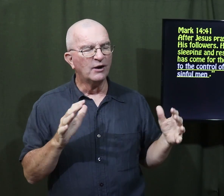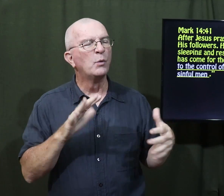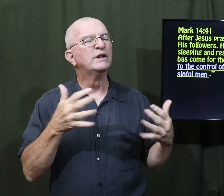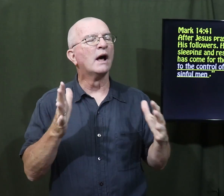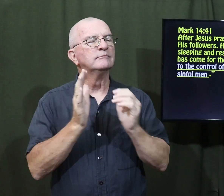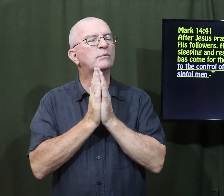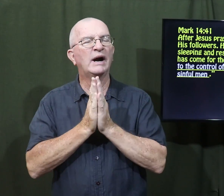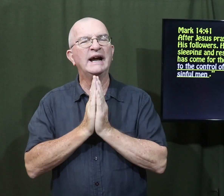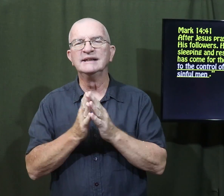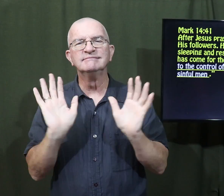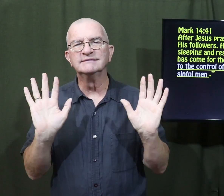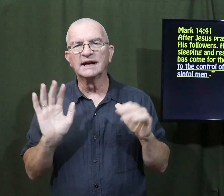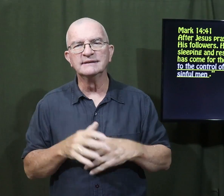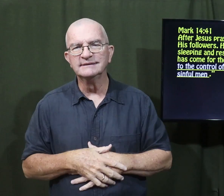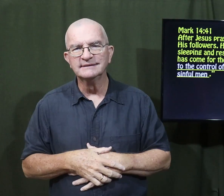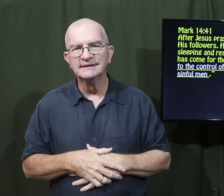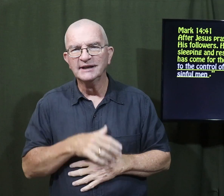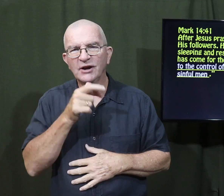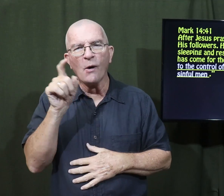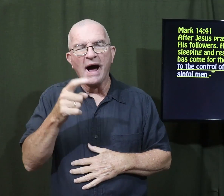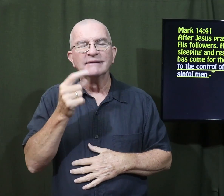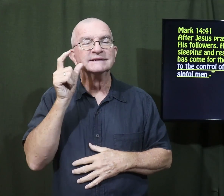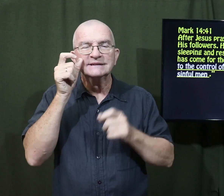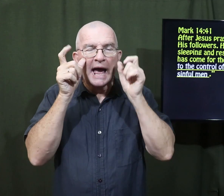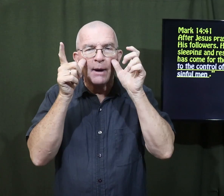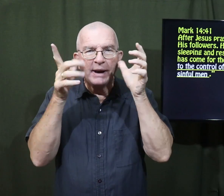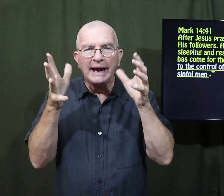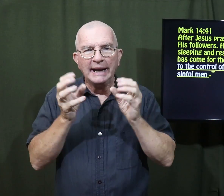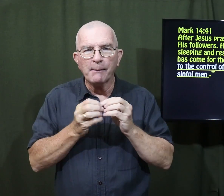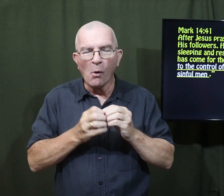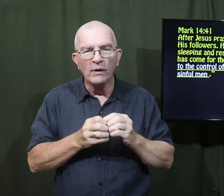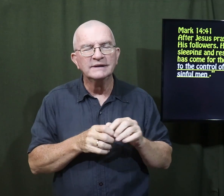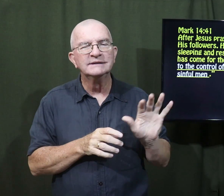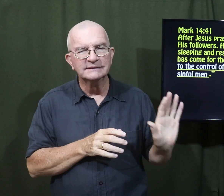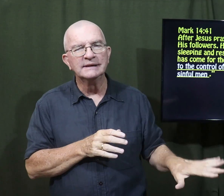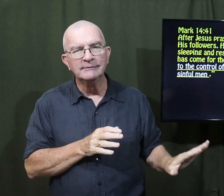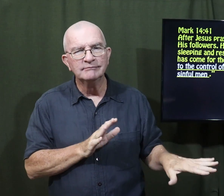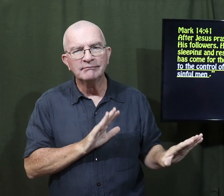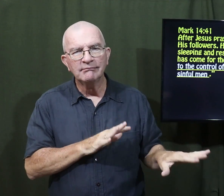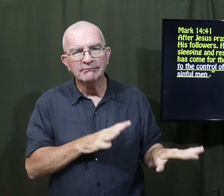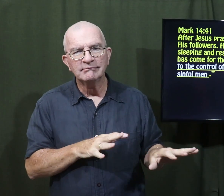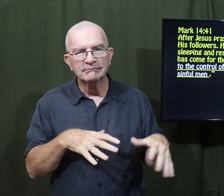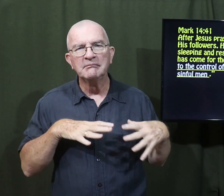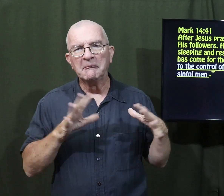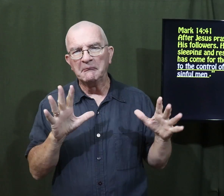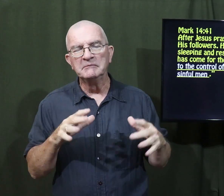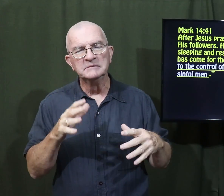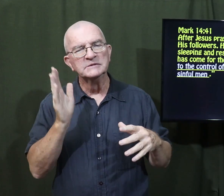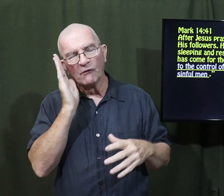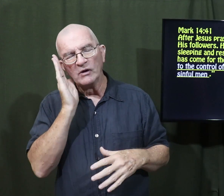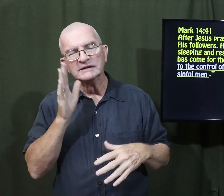So he tells those three, it's okay, you don't have to stay awake anymore. Just rest.